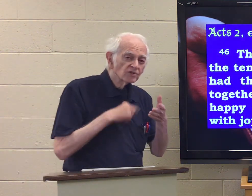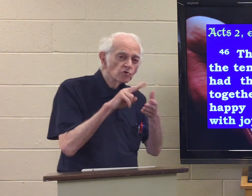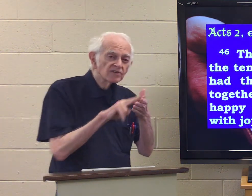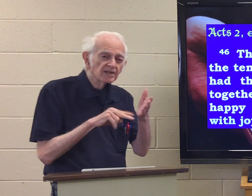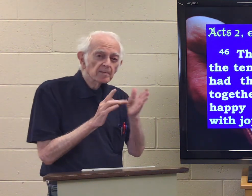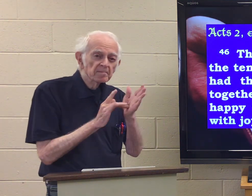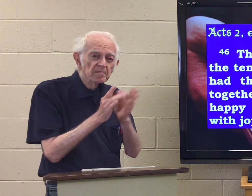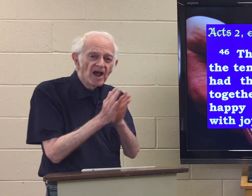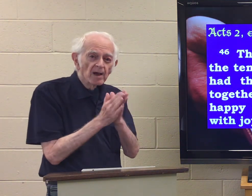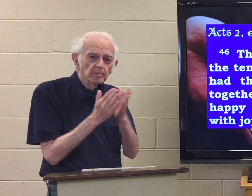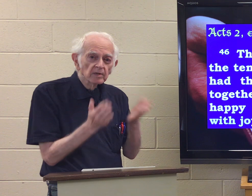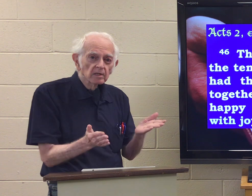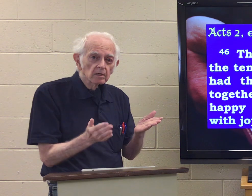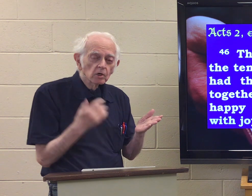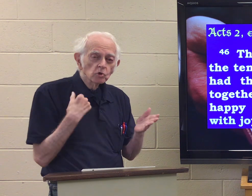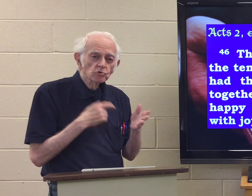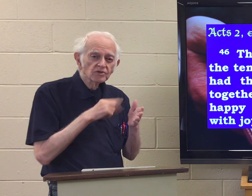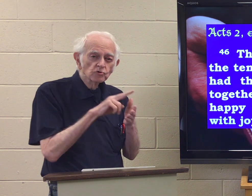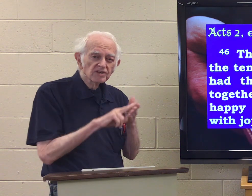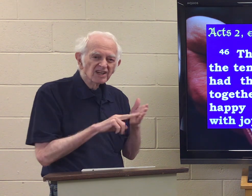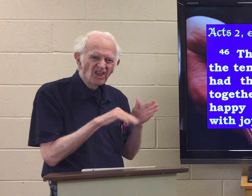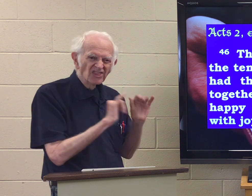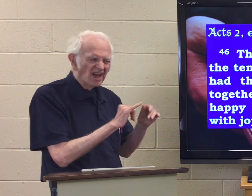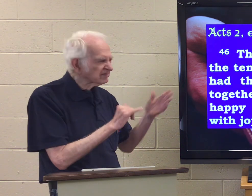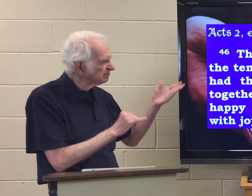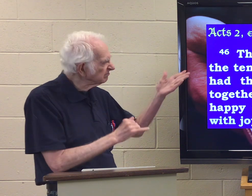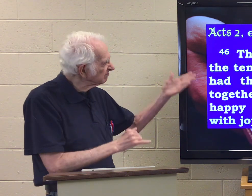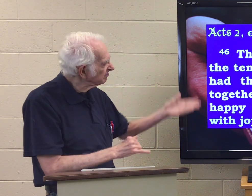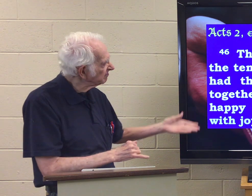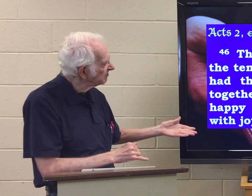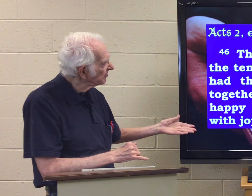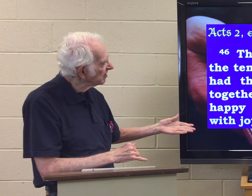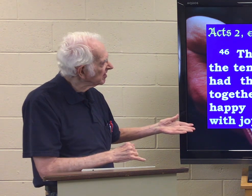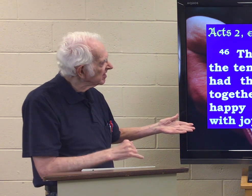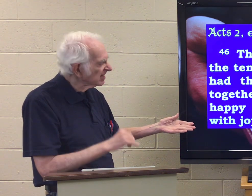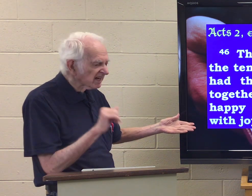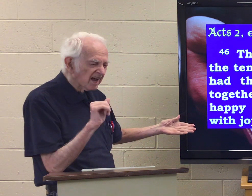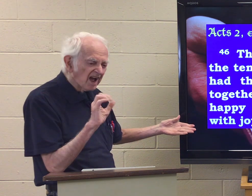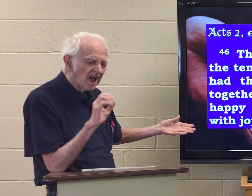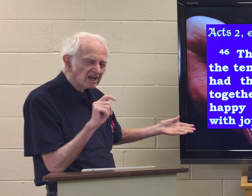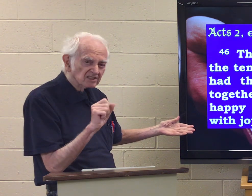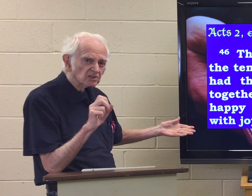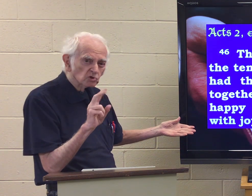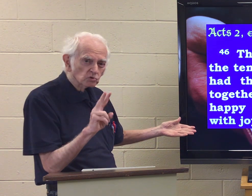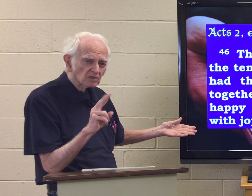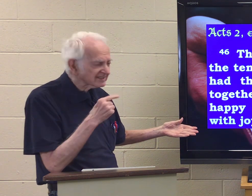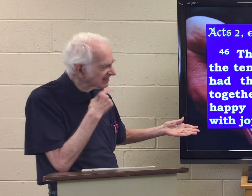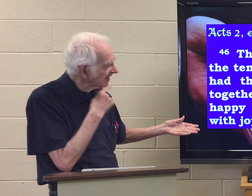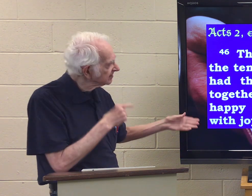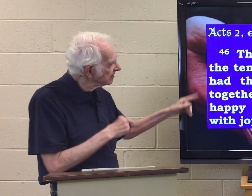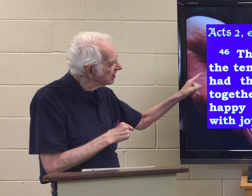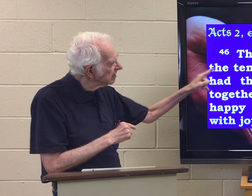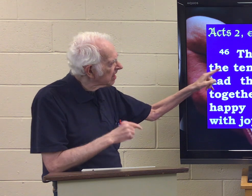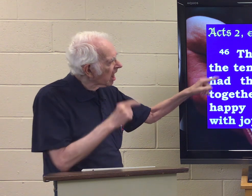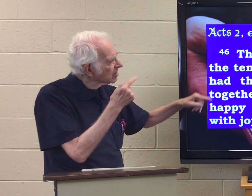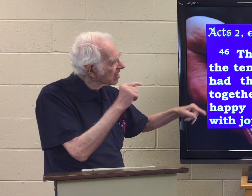When we read the Bible, we read this verse that says, it's in Acts chapter 2, it says,